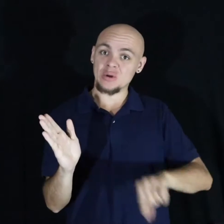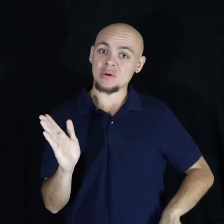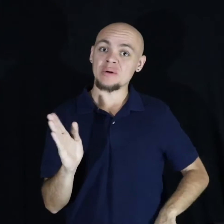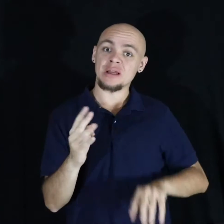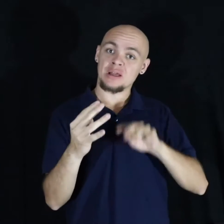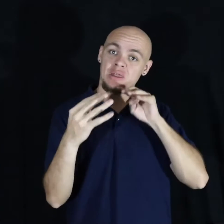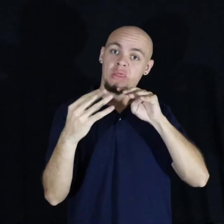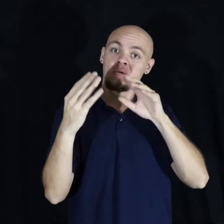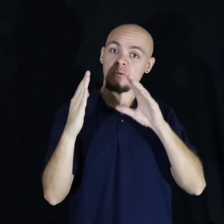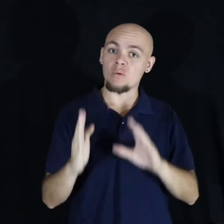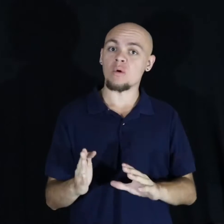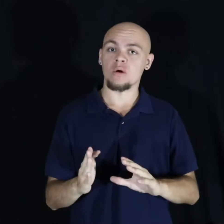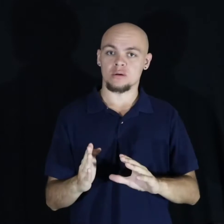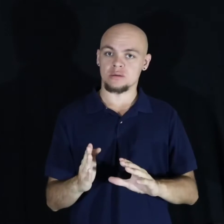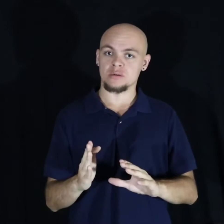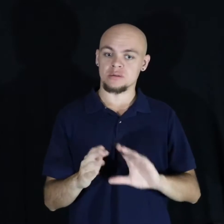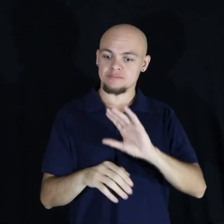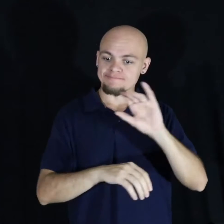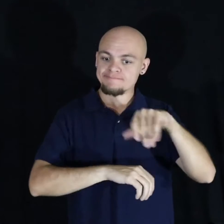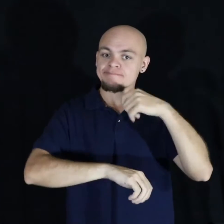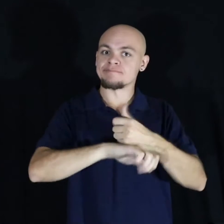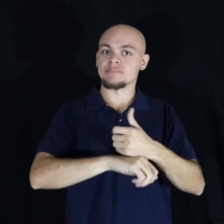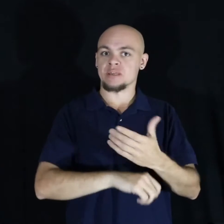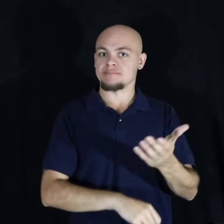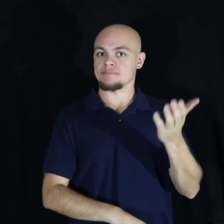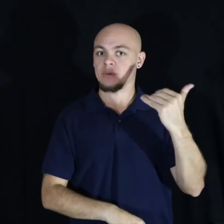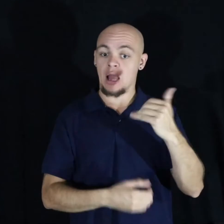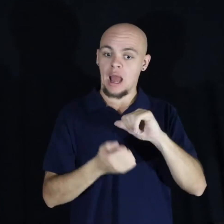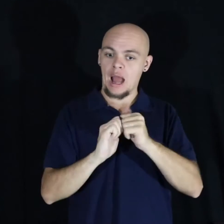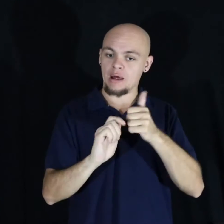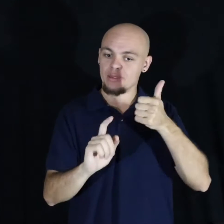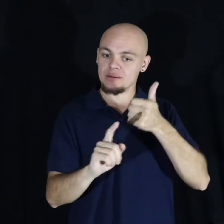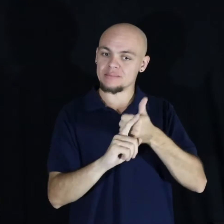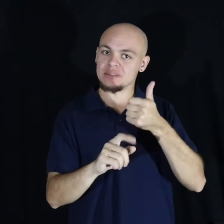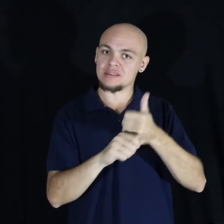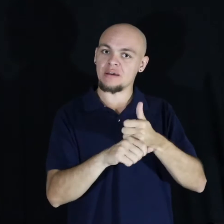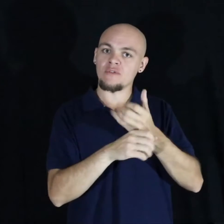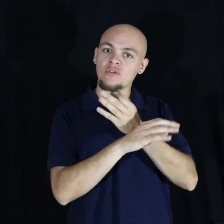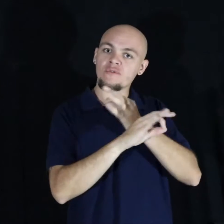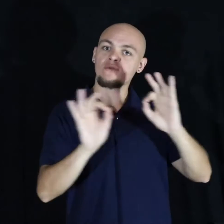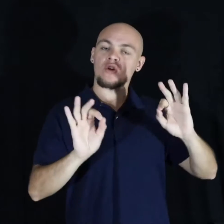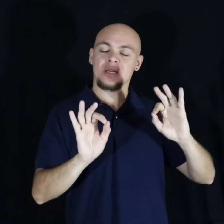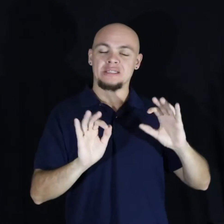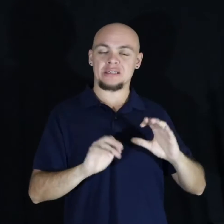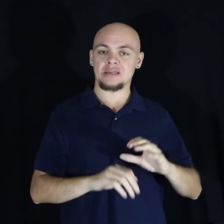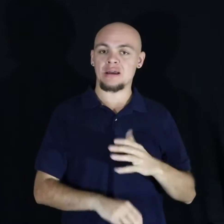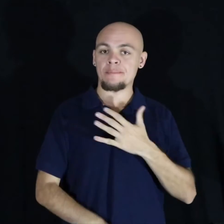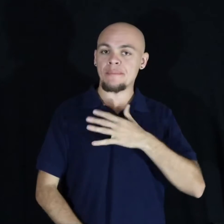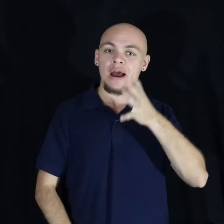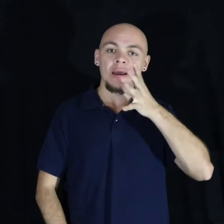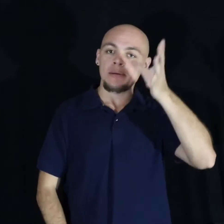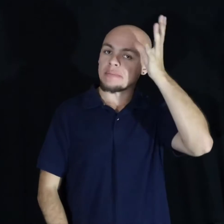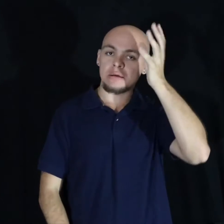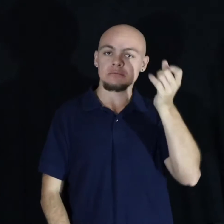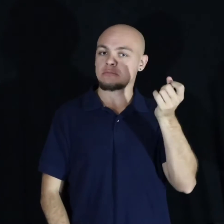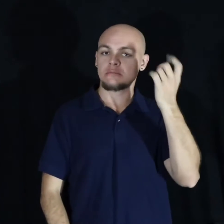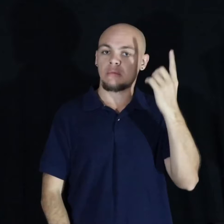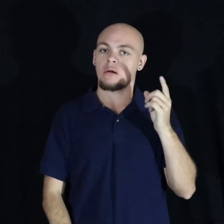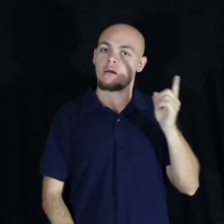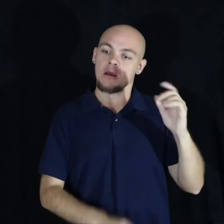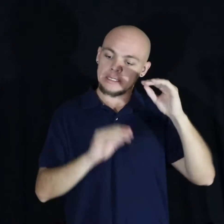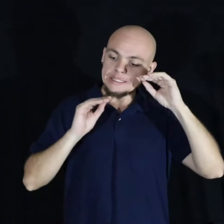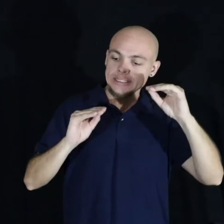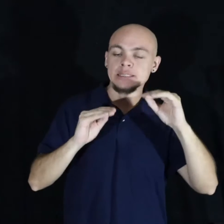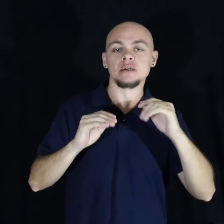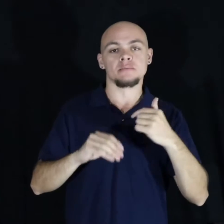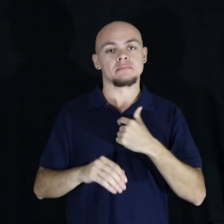of 200 years ago executed on how to be free from their oppressors. My parents didn't have the blueprint to teach